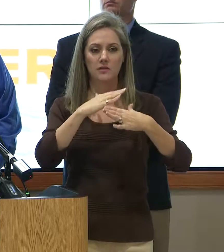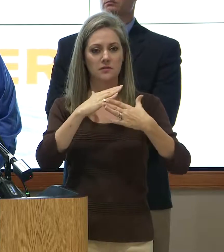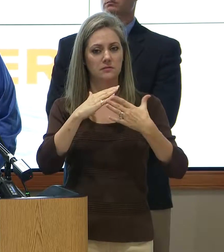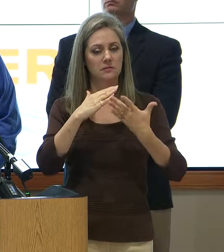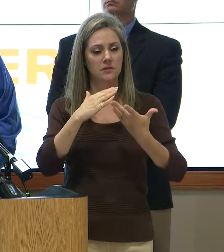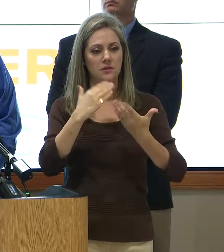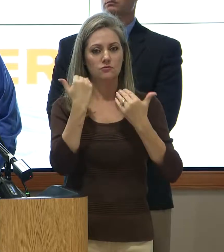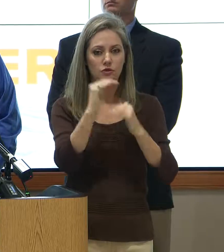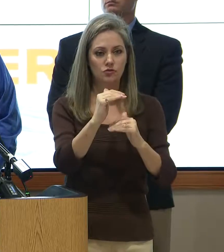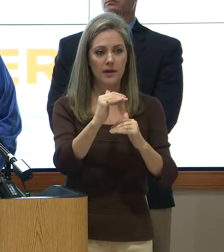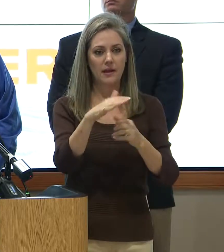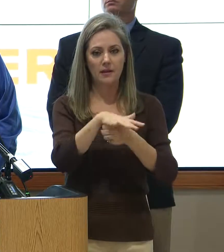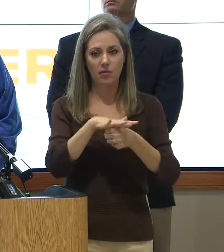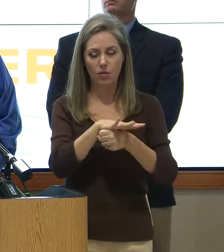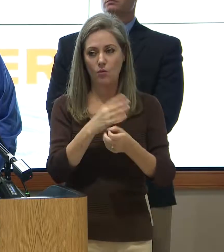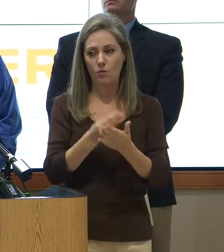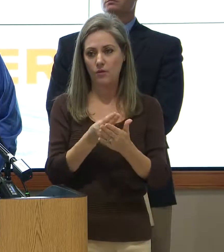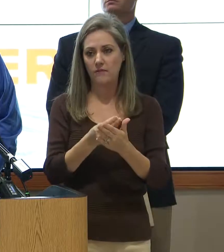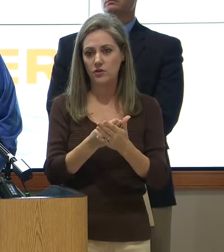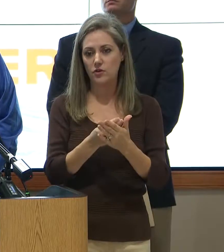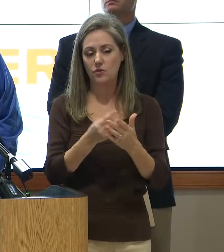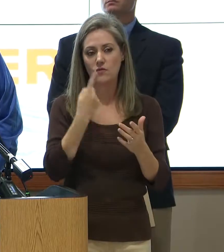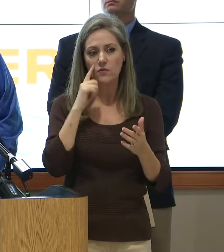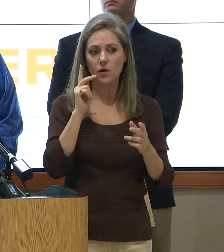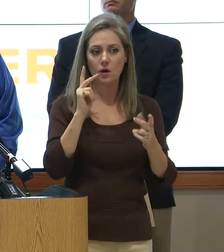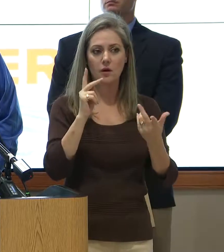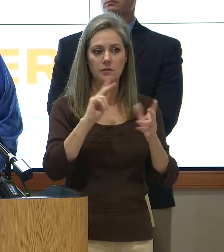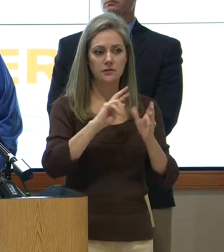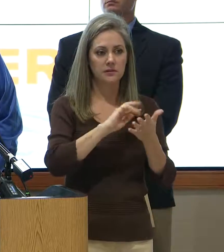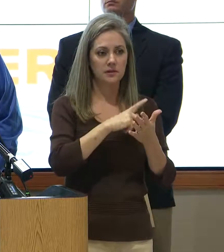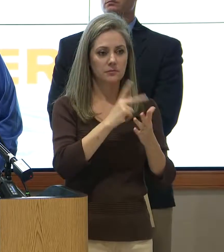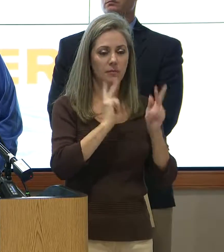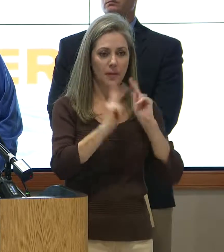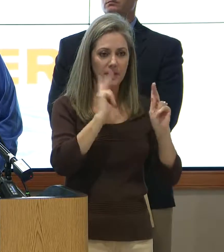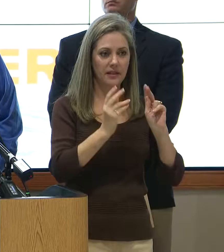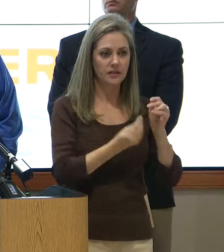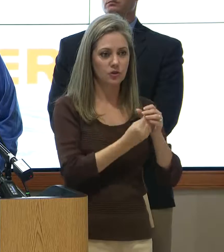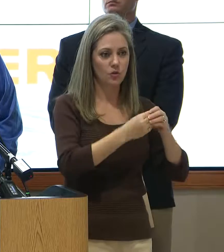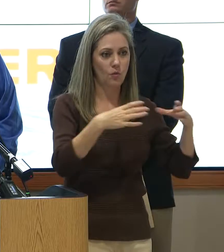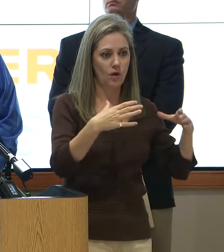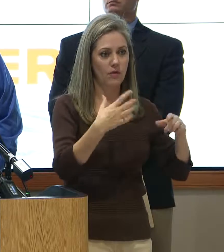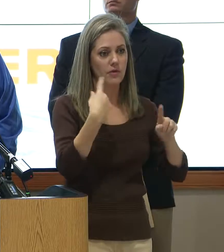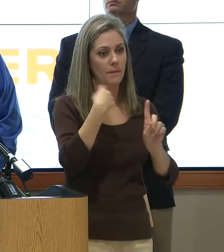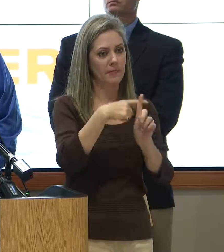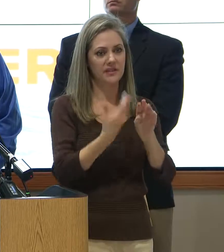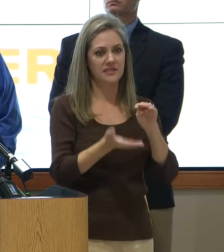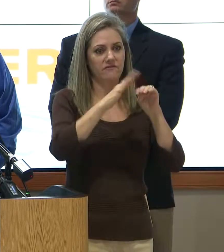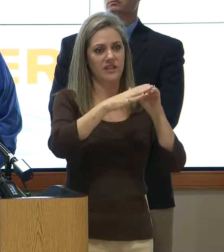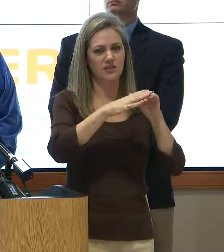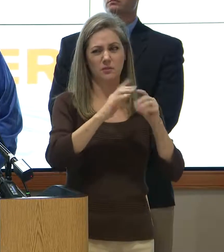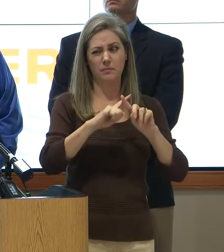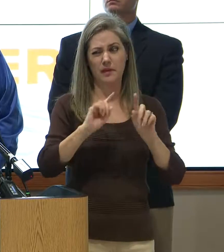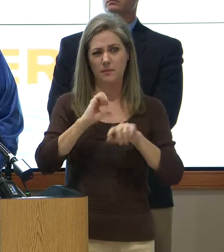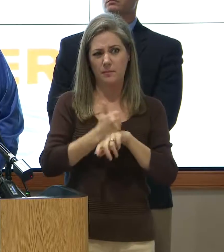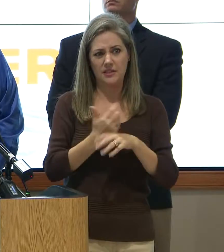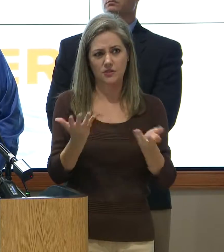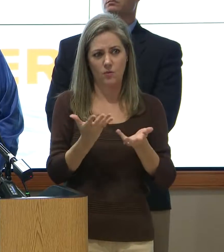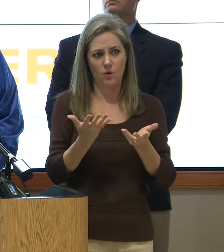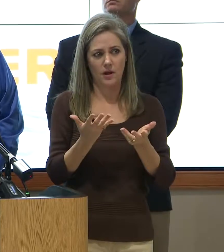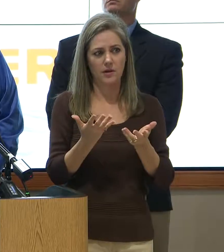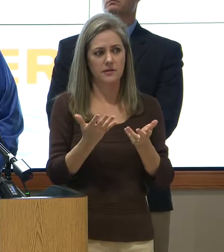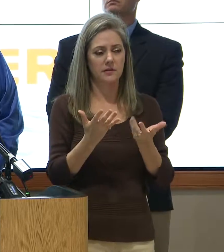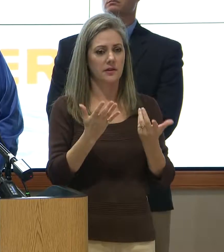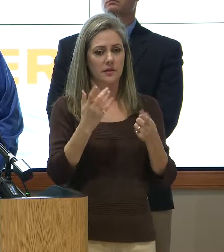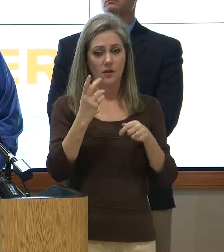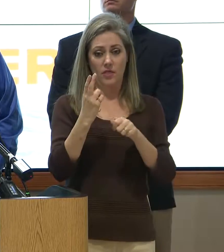local revenue to population growth plus inflation. Well, based on what? Population growth